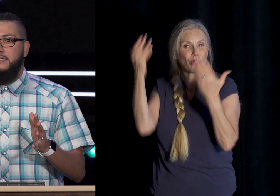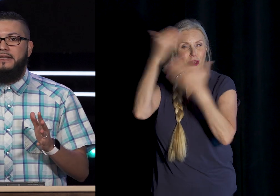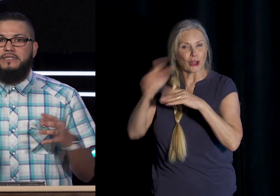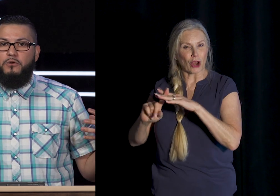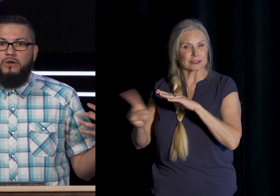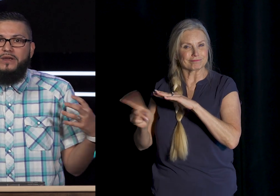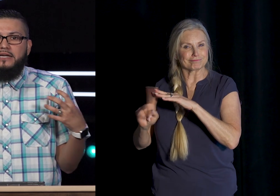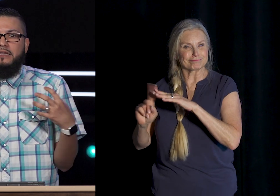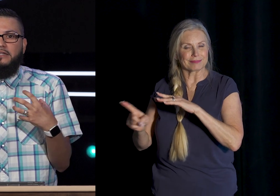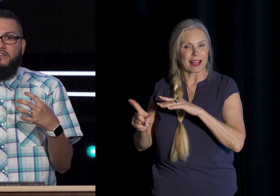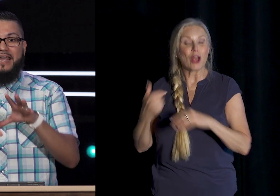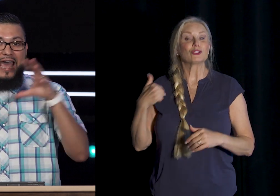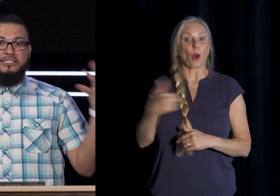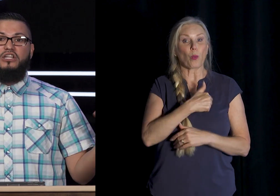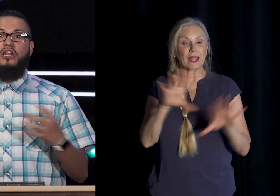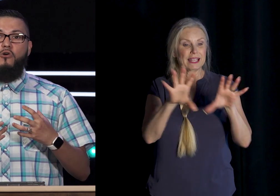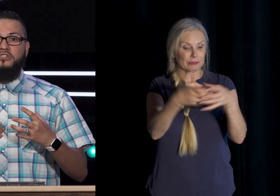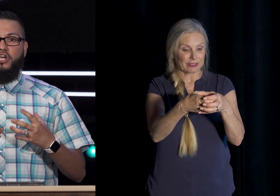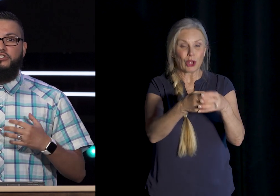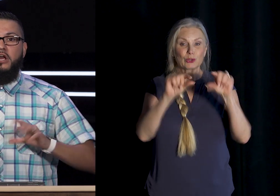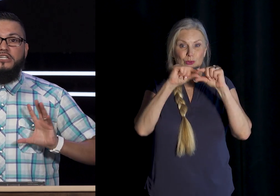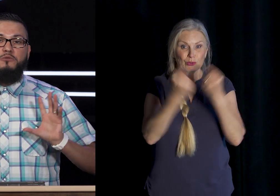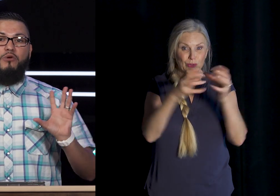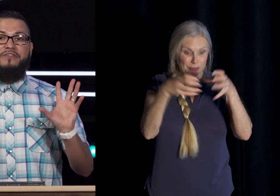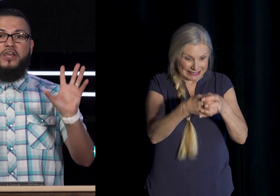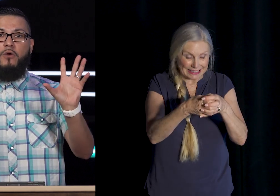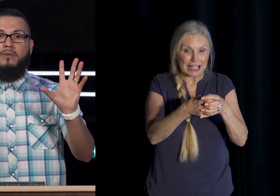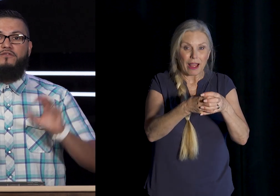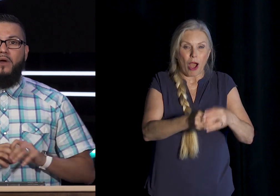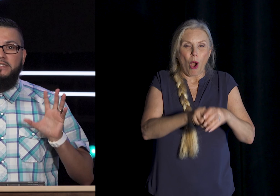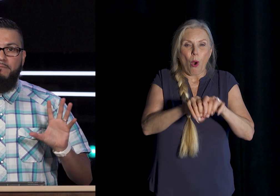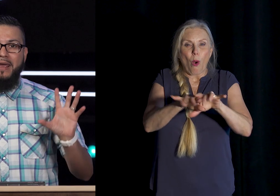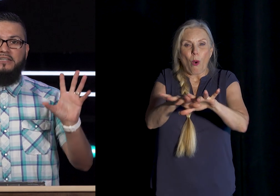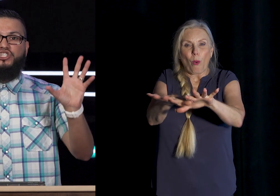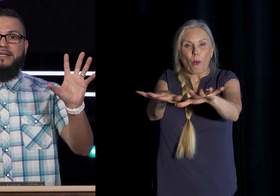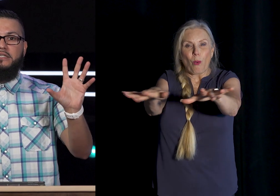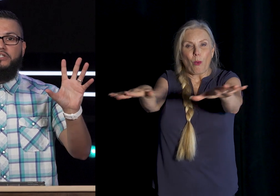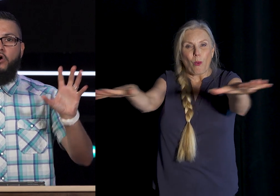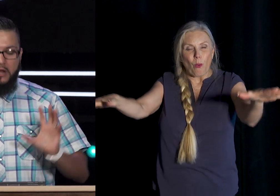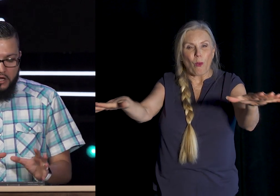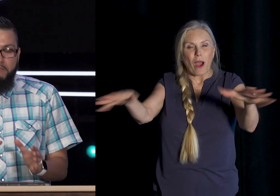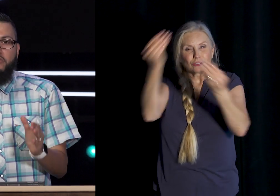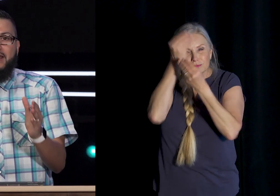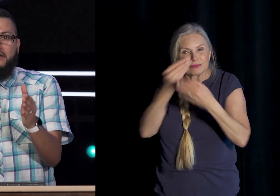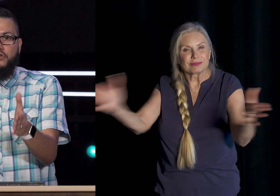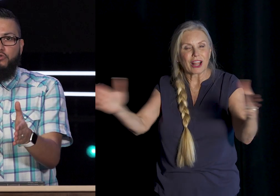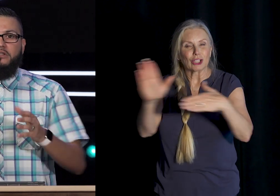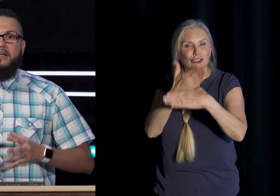Is that when We collectively As the global Church Spread the aroma Of Christ Make Jesus Known Communicate the Truth of the